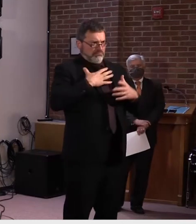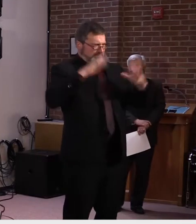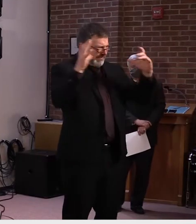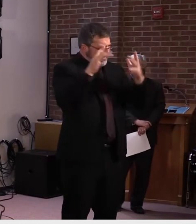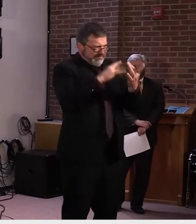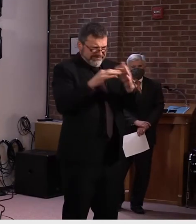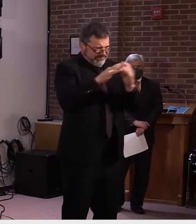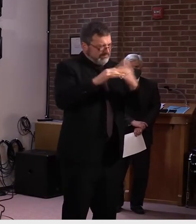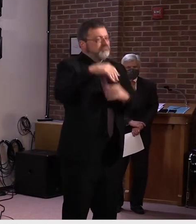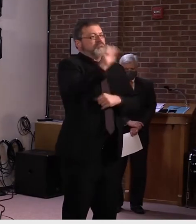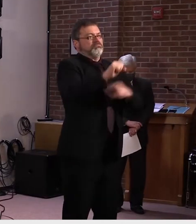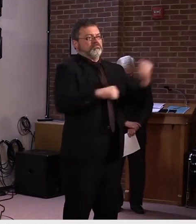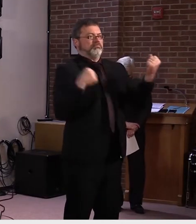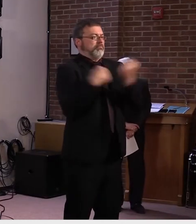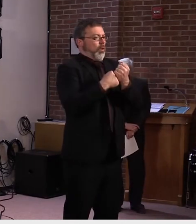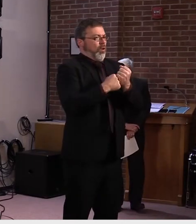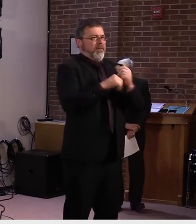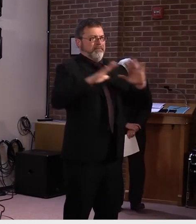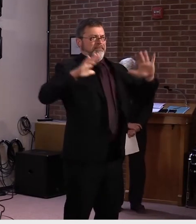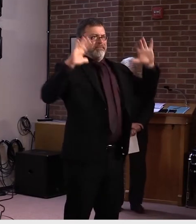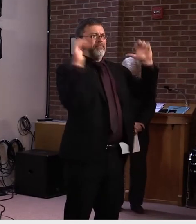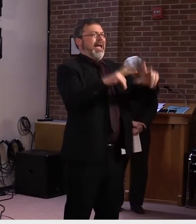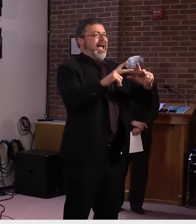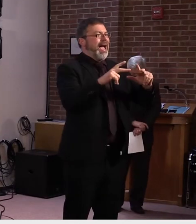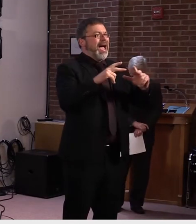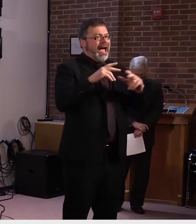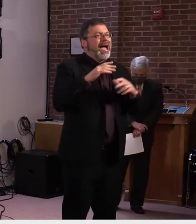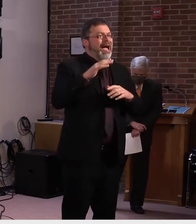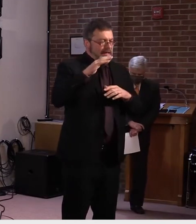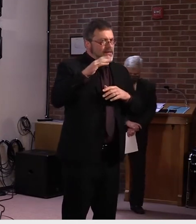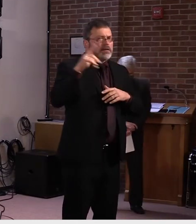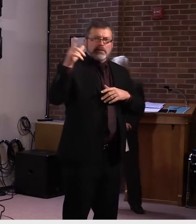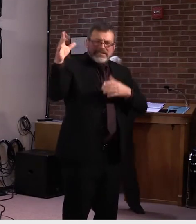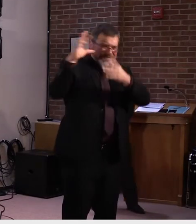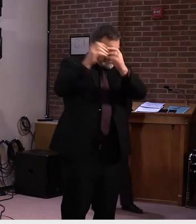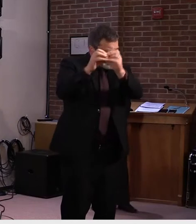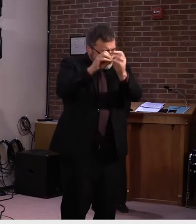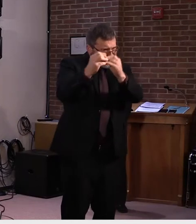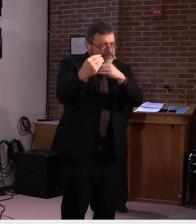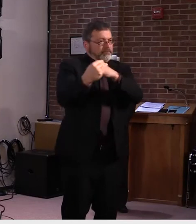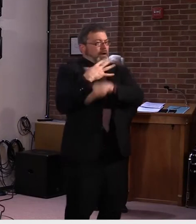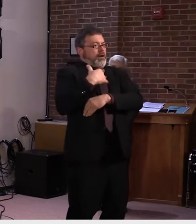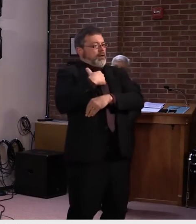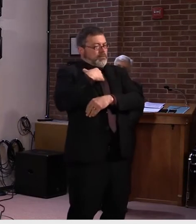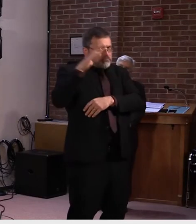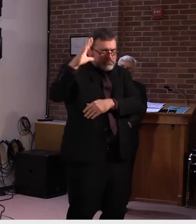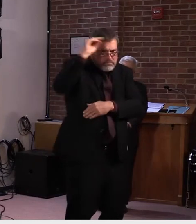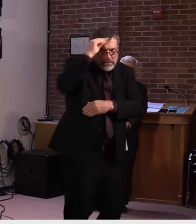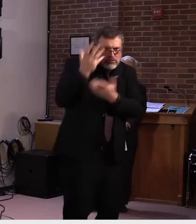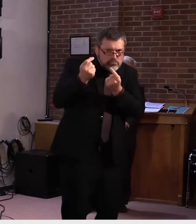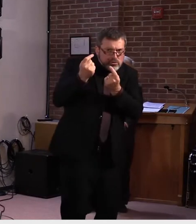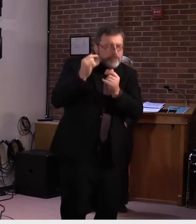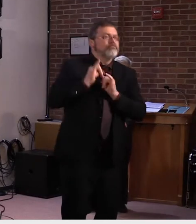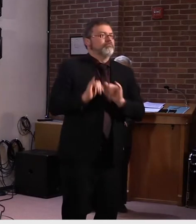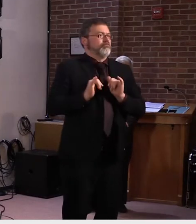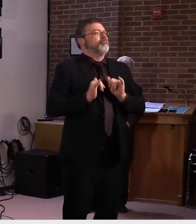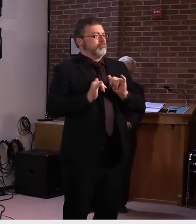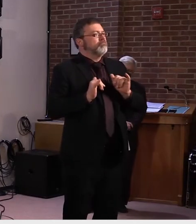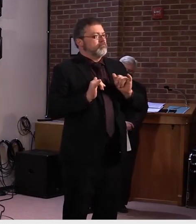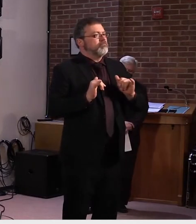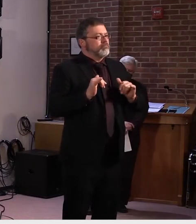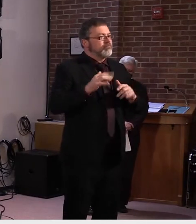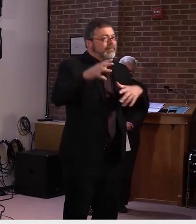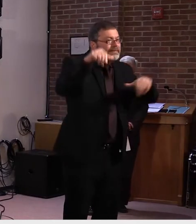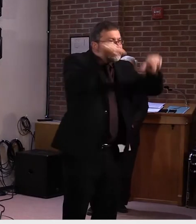example, have shared their professional opinions with us at these briefings, which shows we listen to the science and data from the